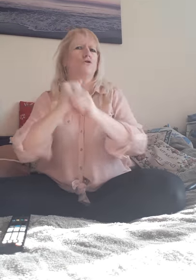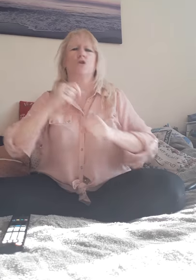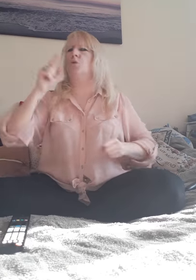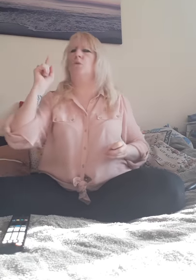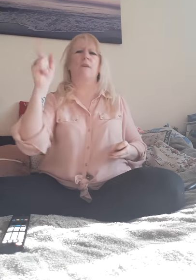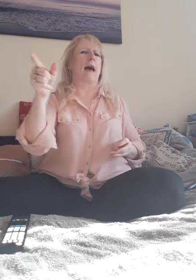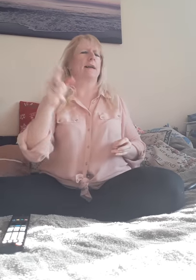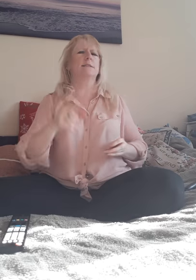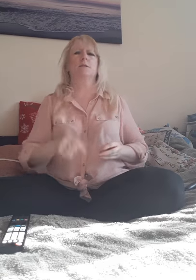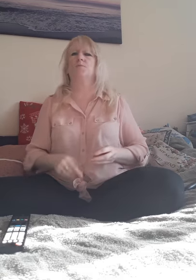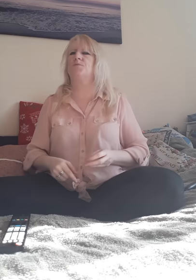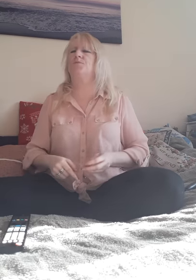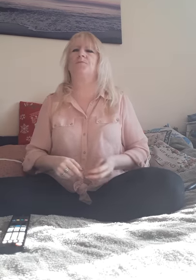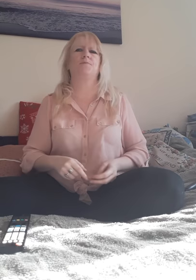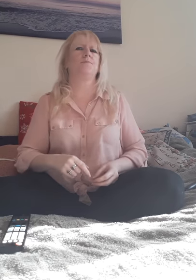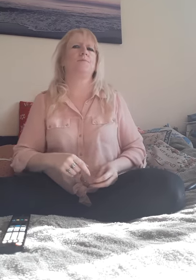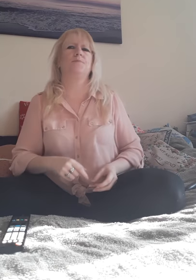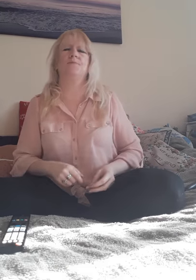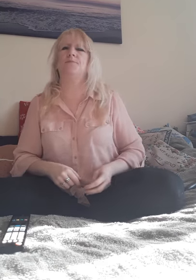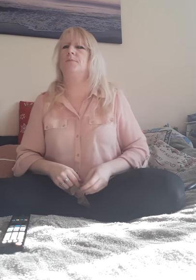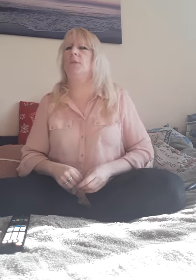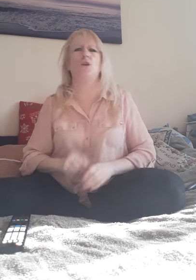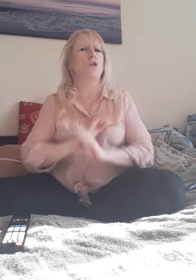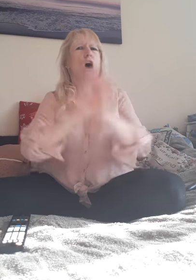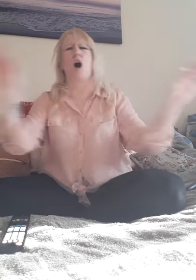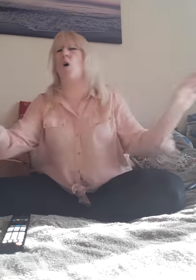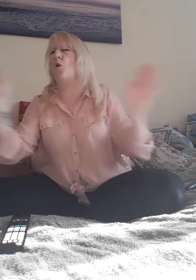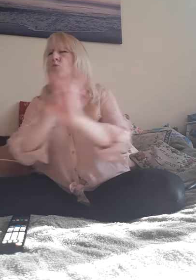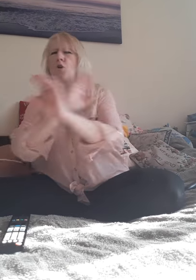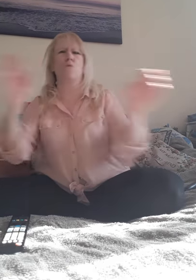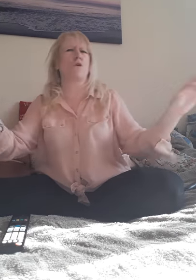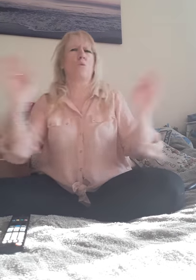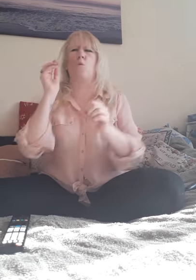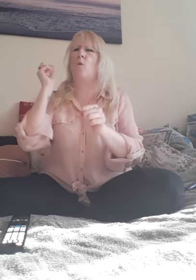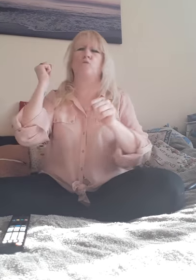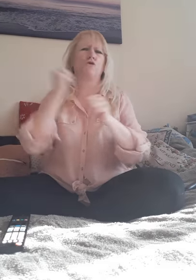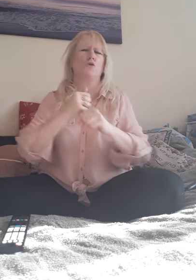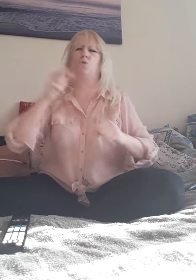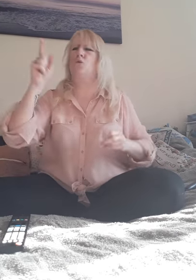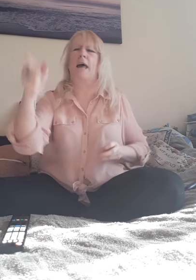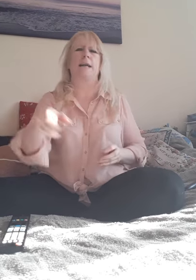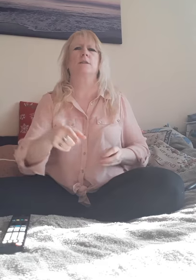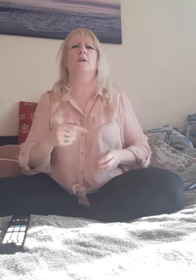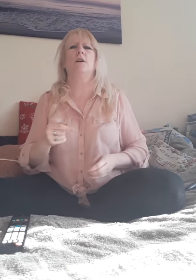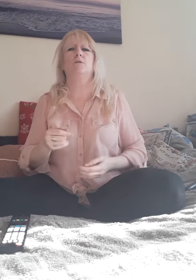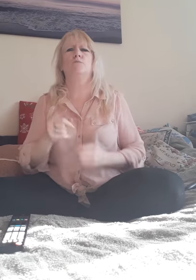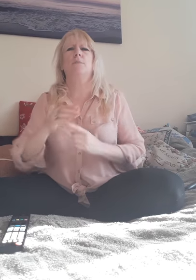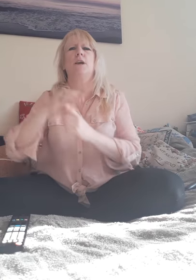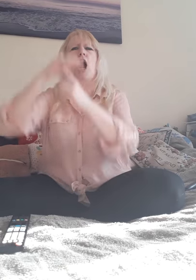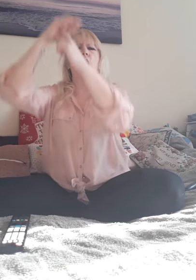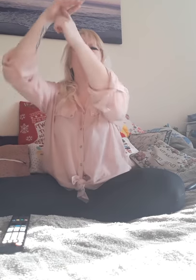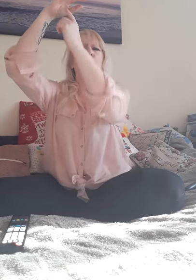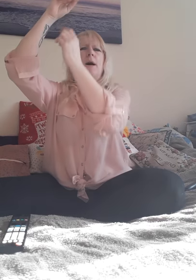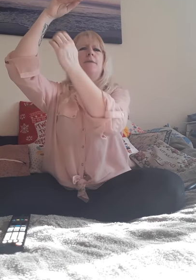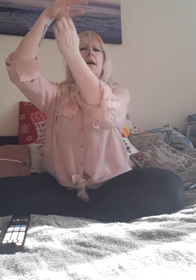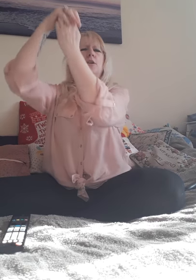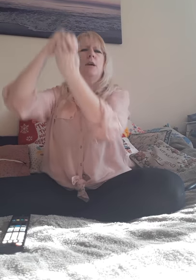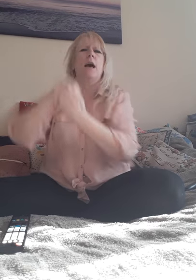do that, no, I won't do that. Will you raise me up, will you hand